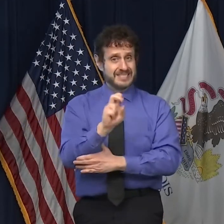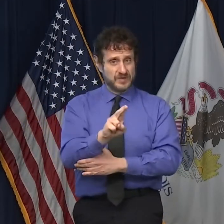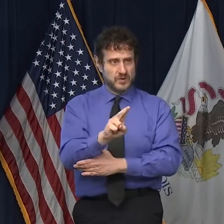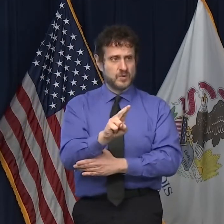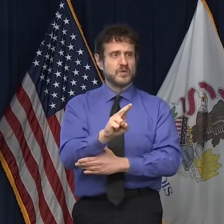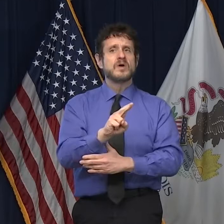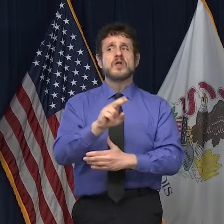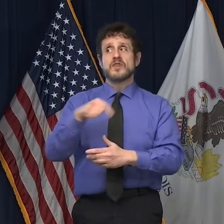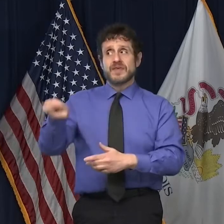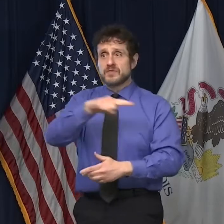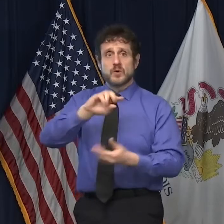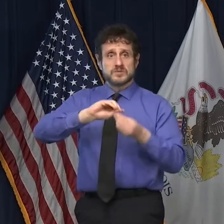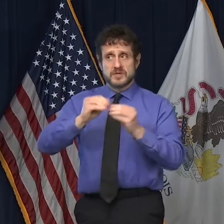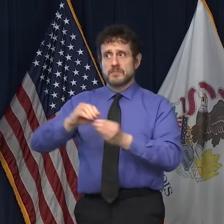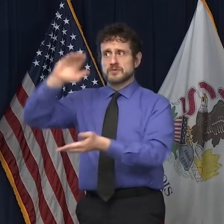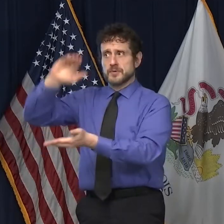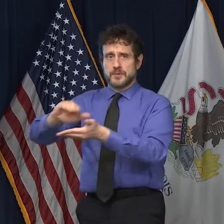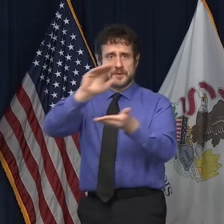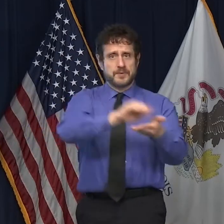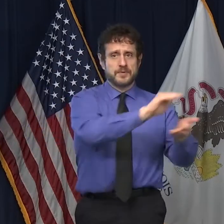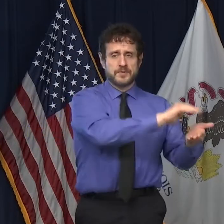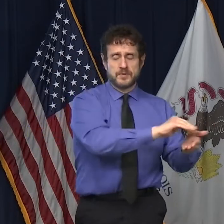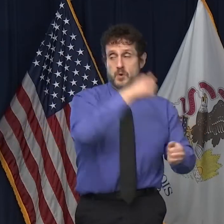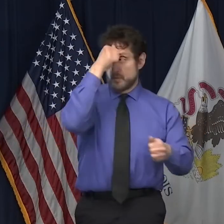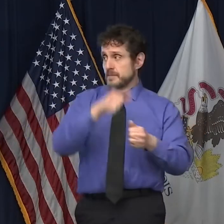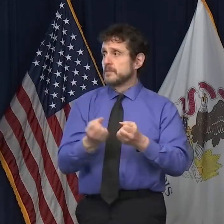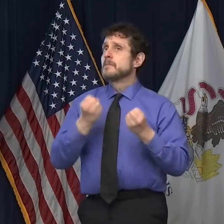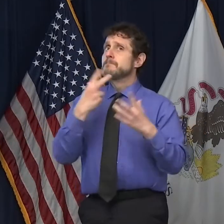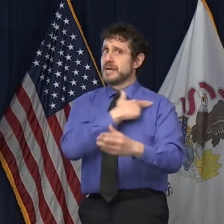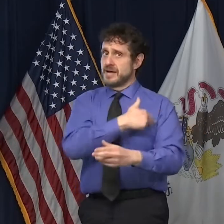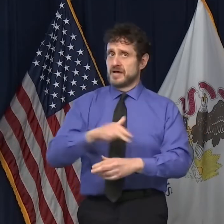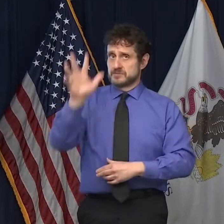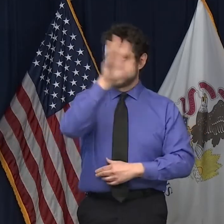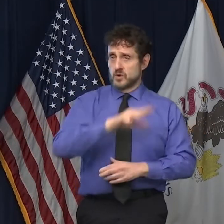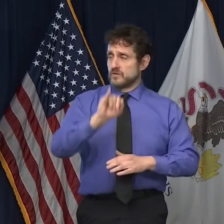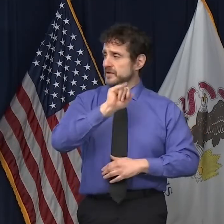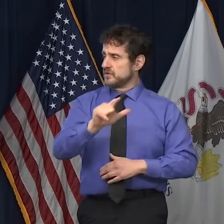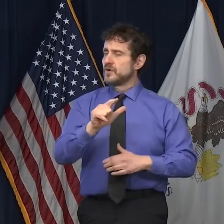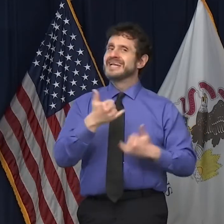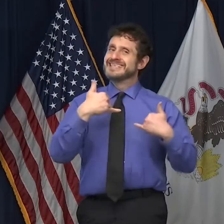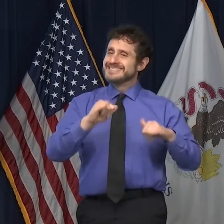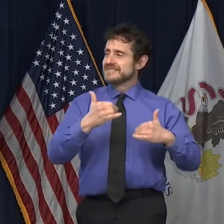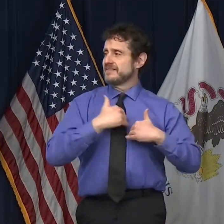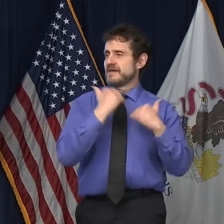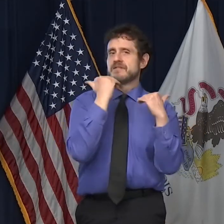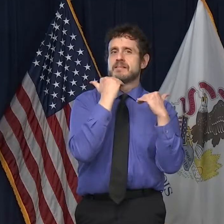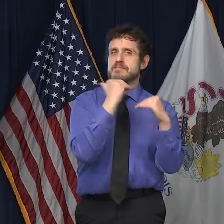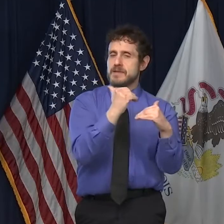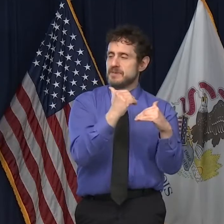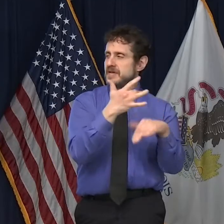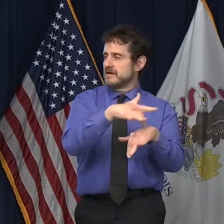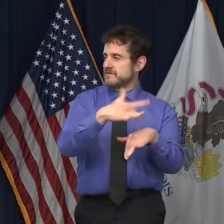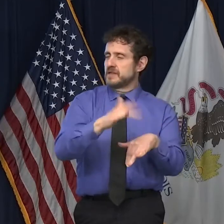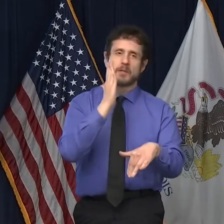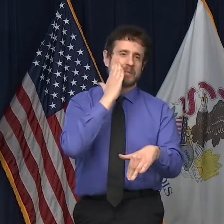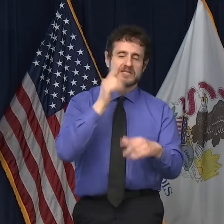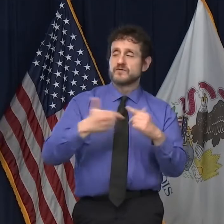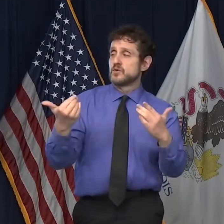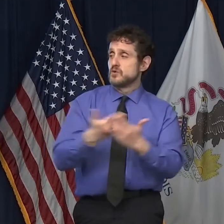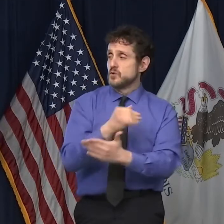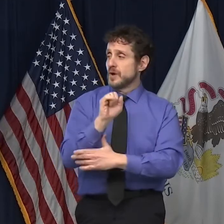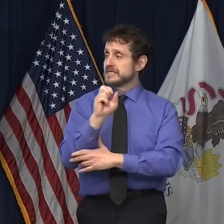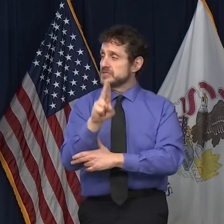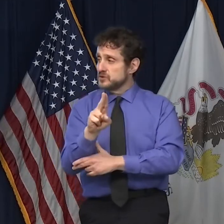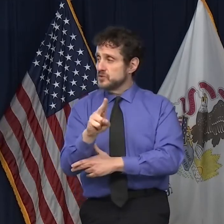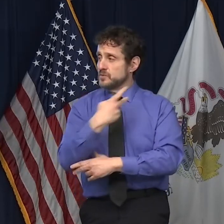level. Remember, there are still many, many hospitals around the state that have limited ability to take in new ICU patients or